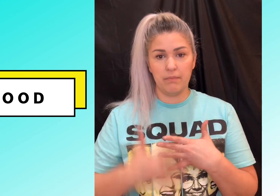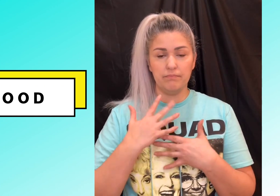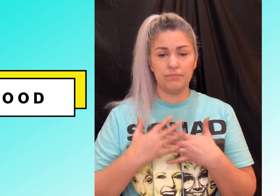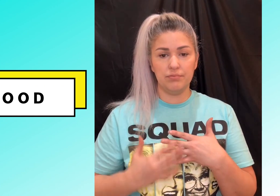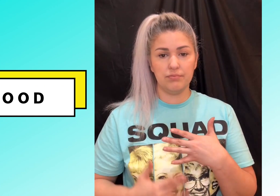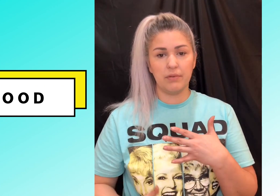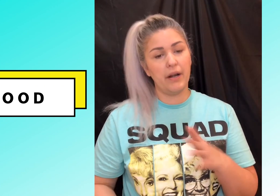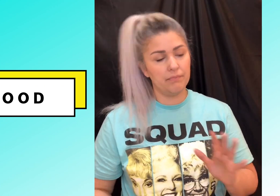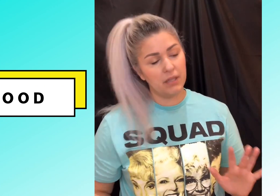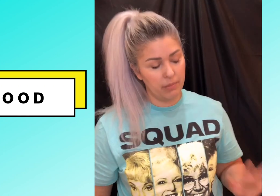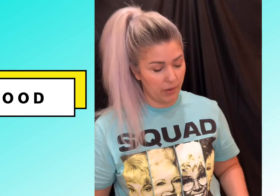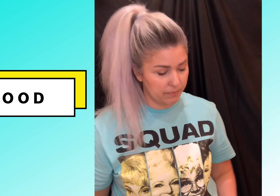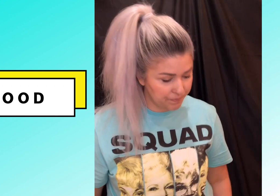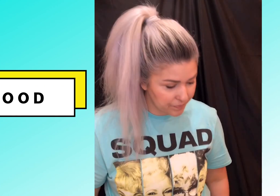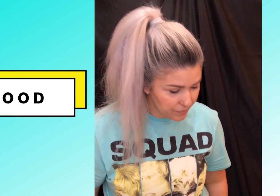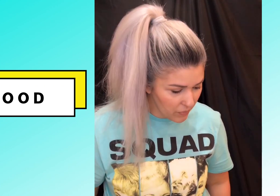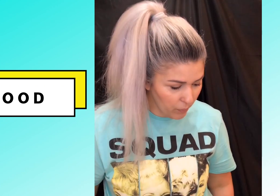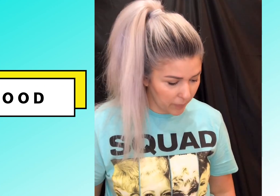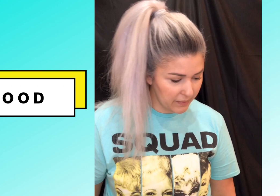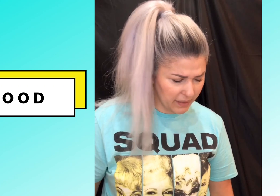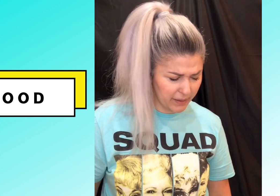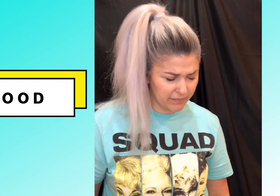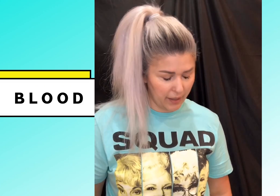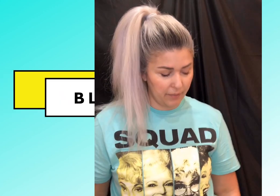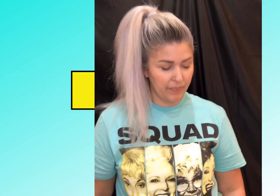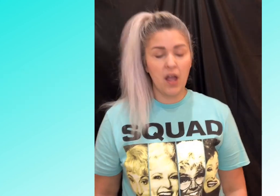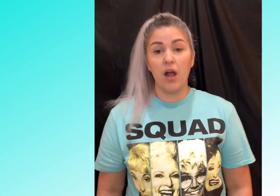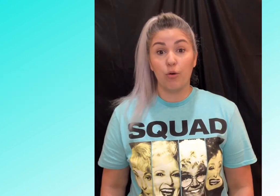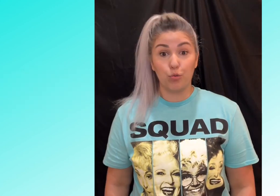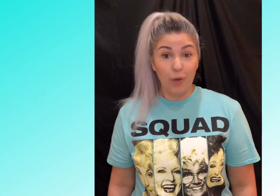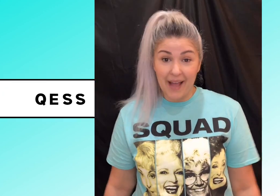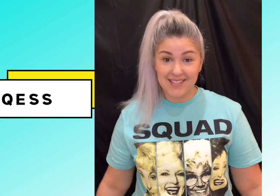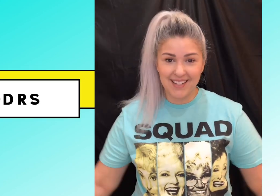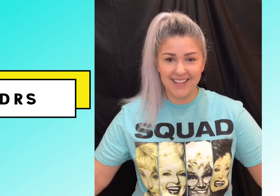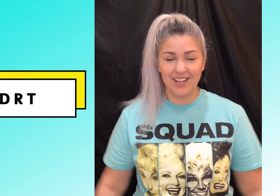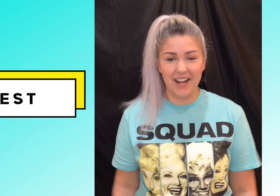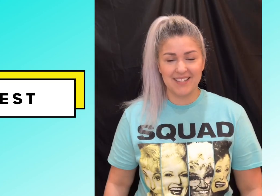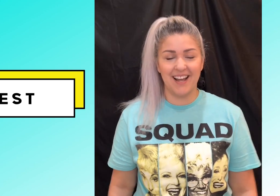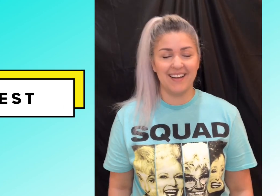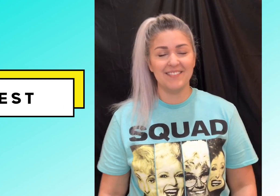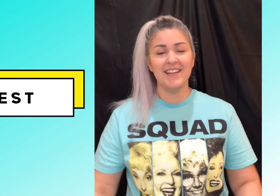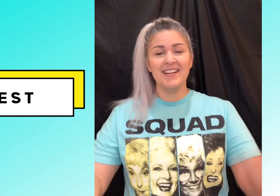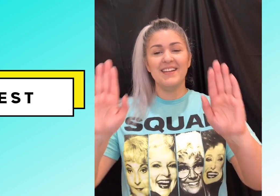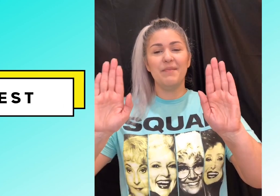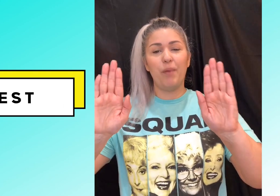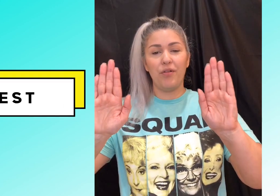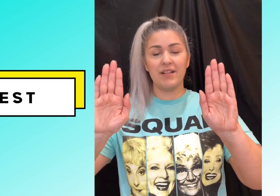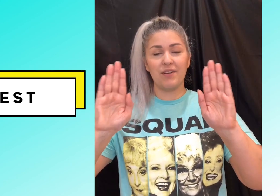I know a little bit weird morbid maybe I don't rest is our next time both hands are